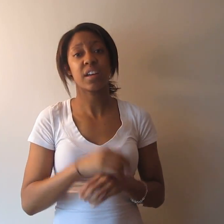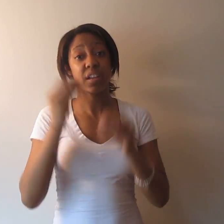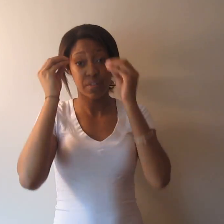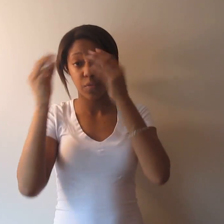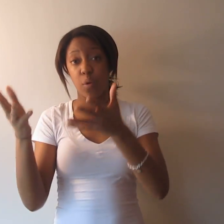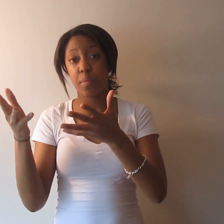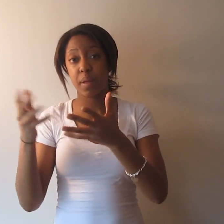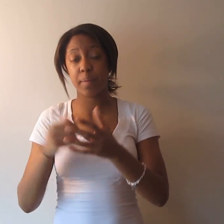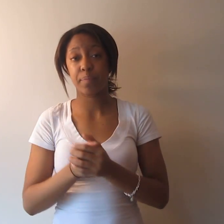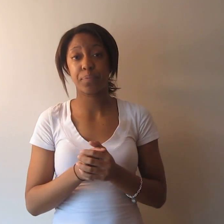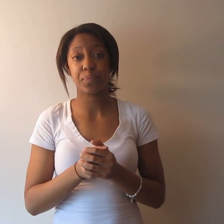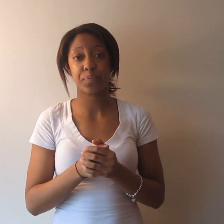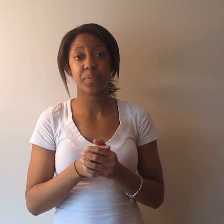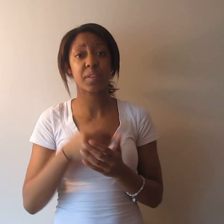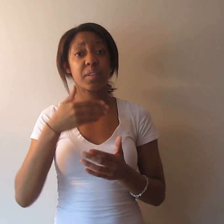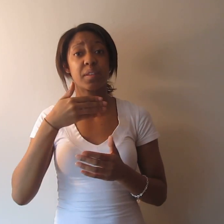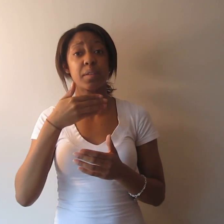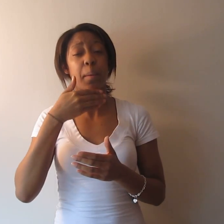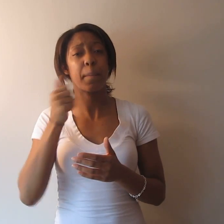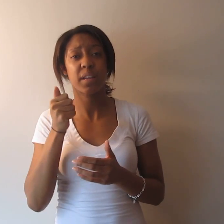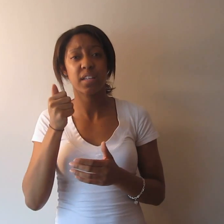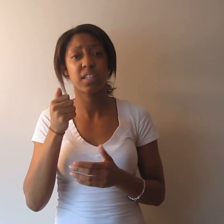so that you can do your very best on the job.